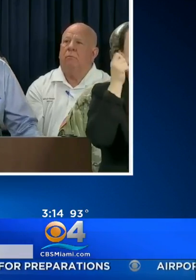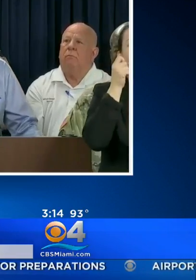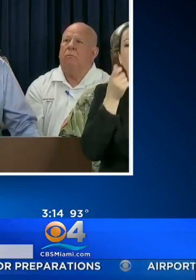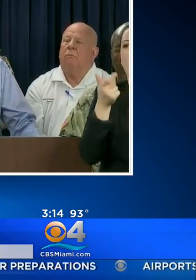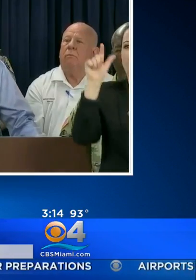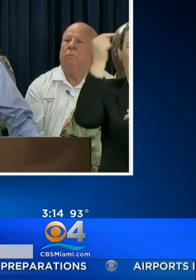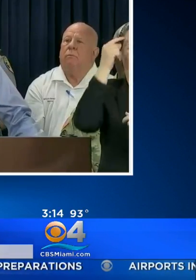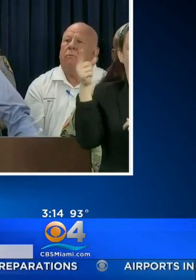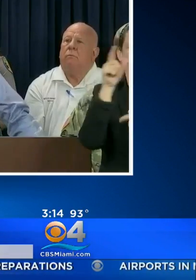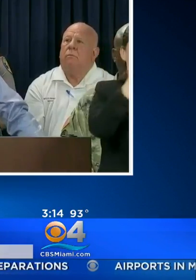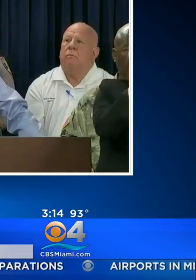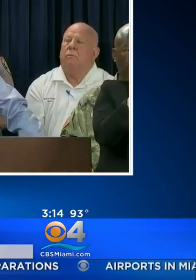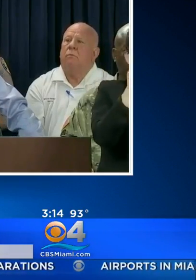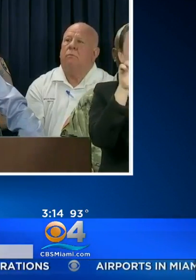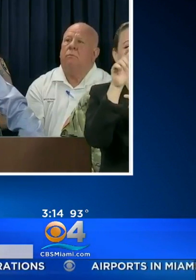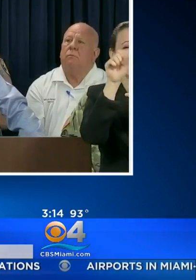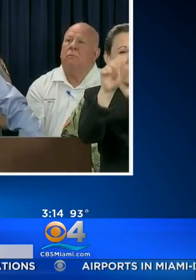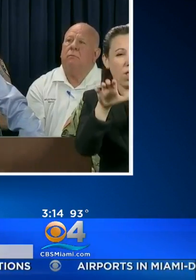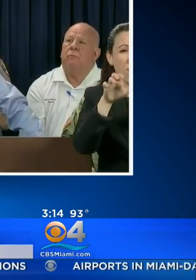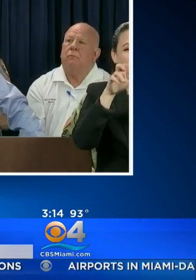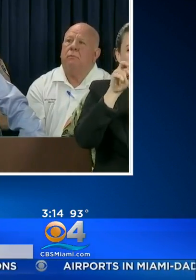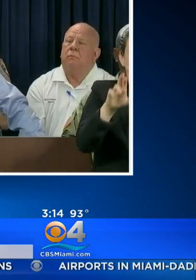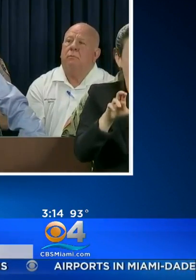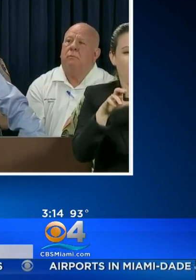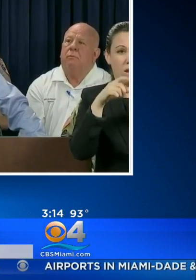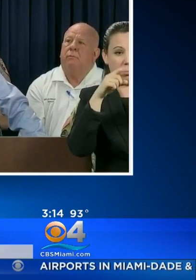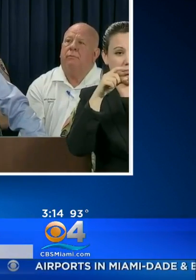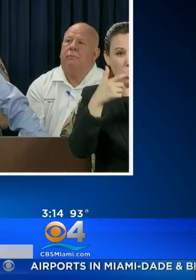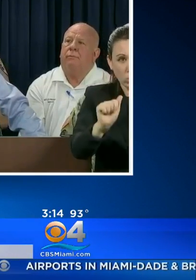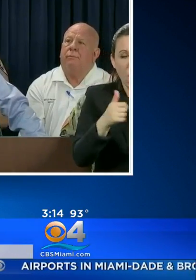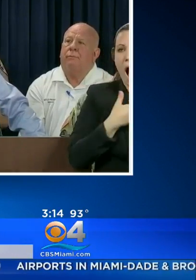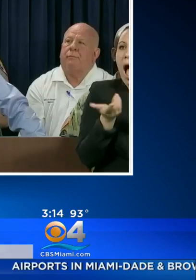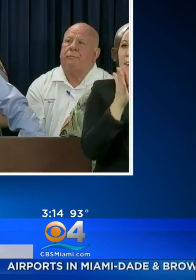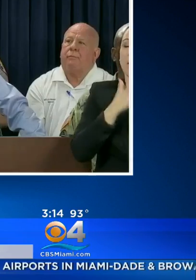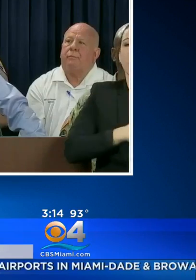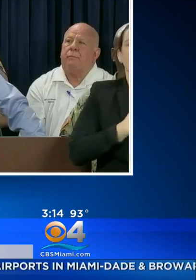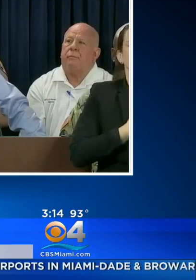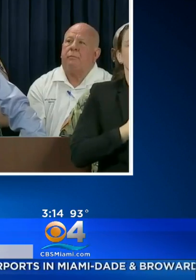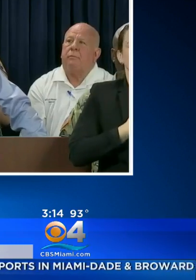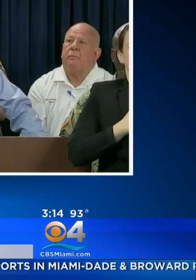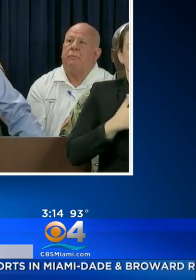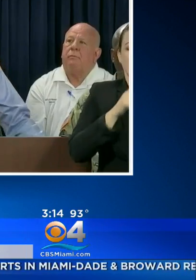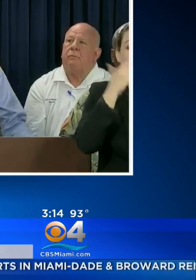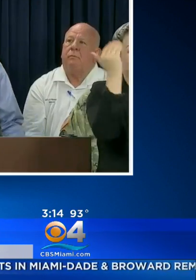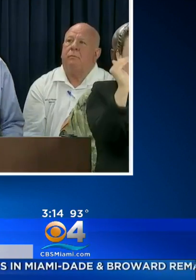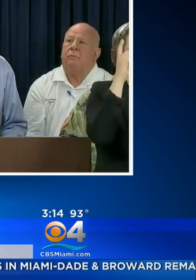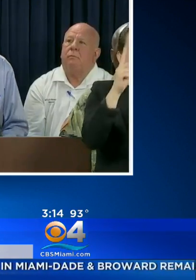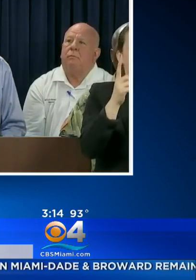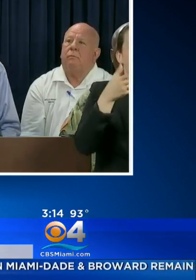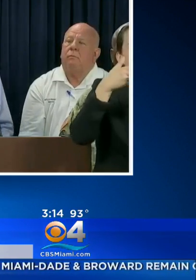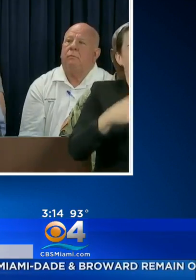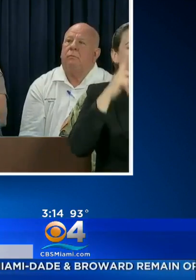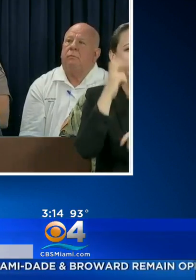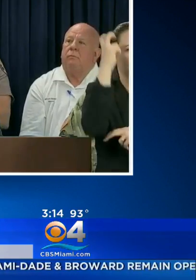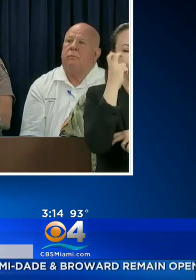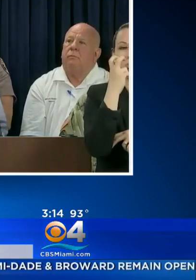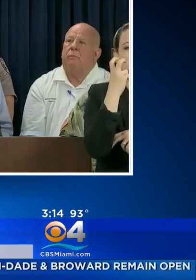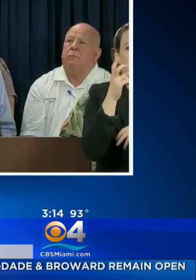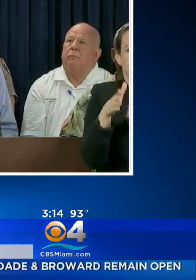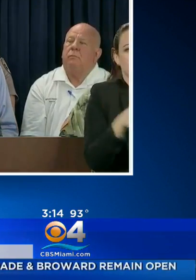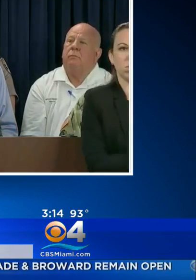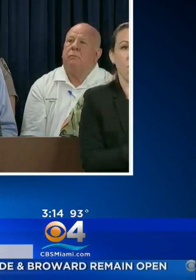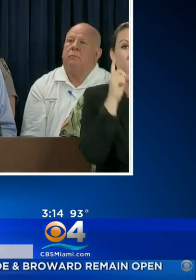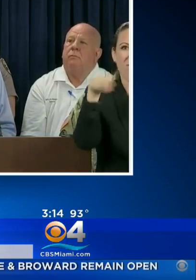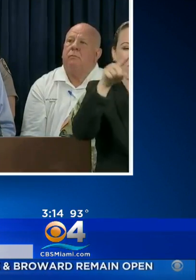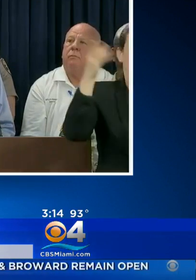OF ALABAMA, SOUTH CAROLINA, GEORGIA AND NORTH CAROLINA TO RESCEND WEIGHT AND DRIVER REGULATIONS SO OUT OF STATE RESOURCES CAN MOVE EXPEDITIONALLY INTO